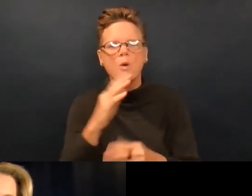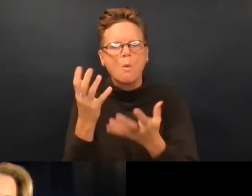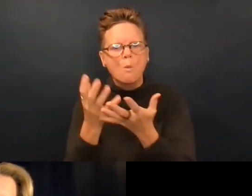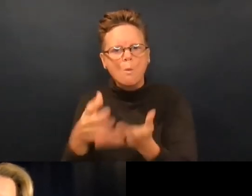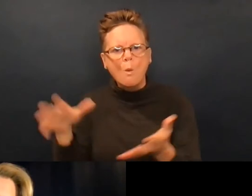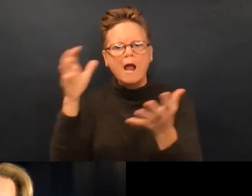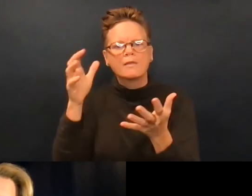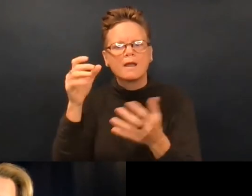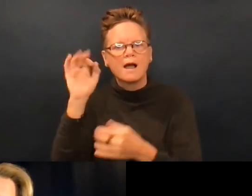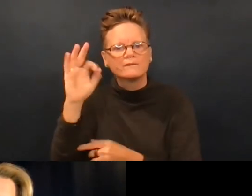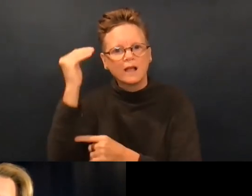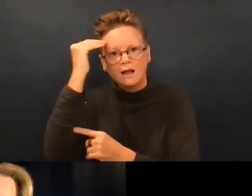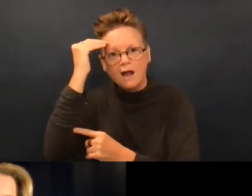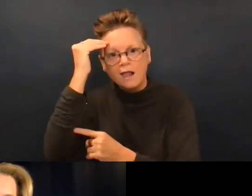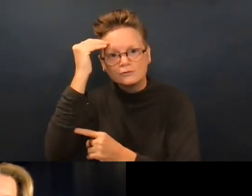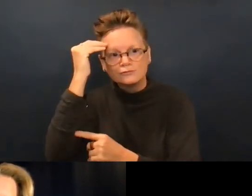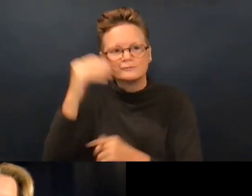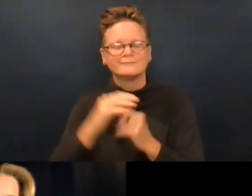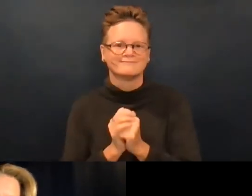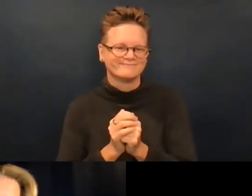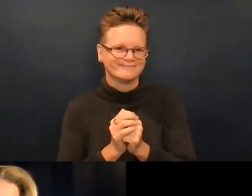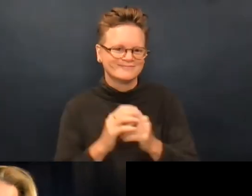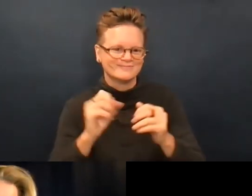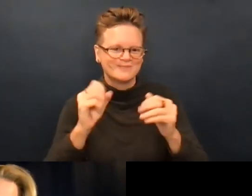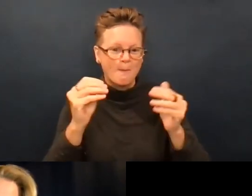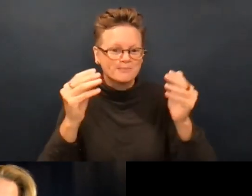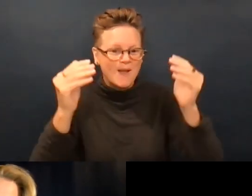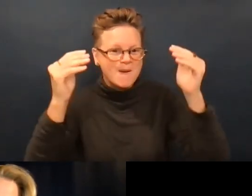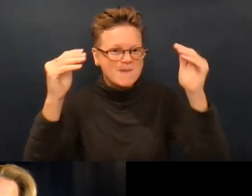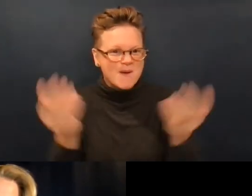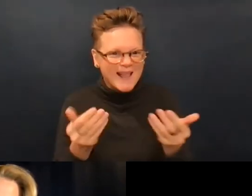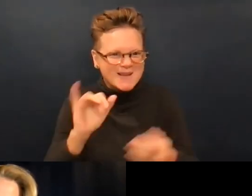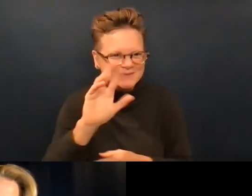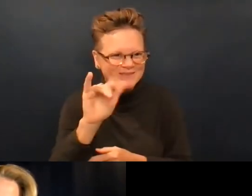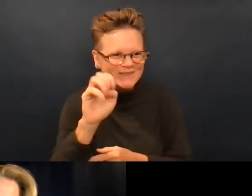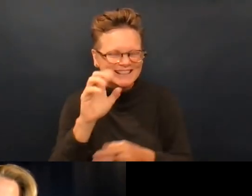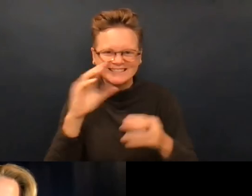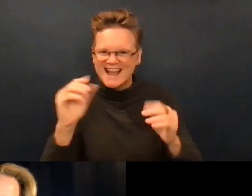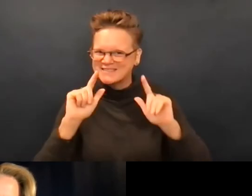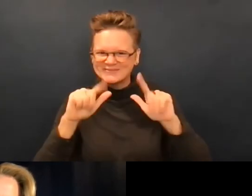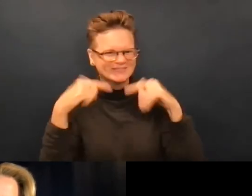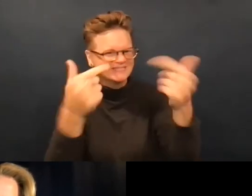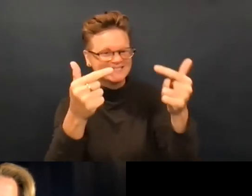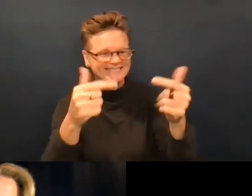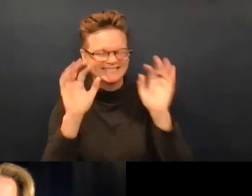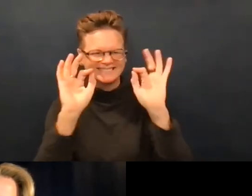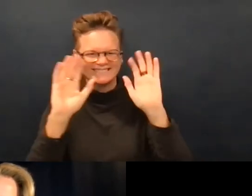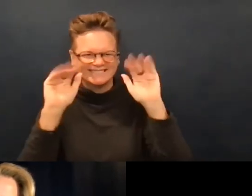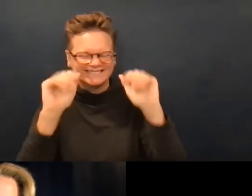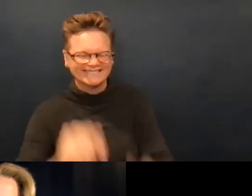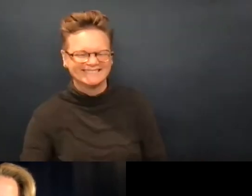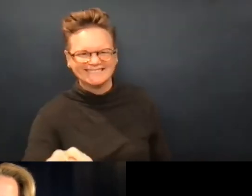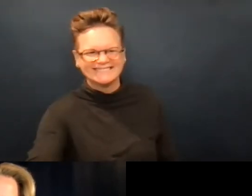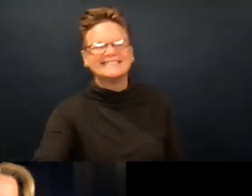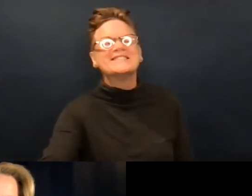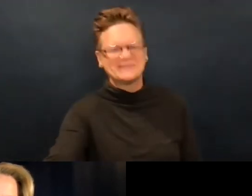So deaf educators, their wealth of knowledge is the title of this presentation. So welcome, Julie. I'll